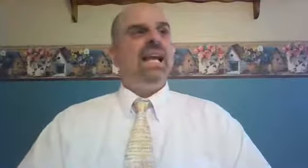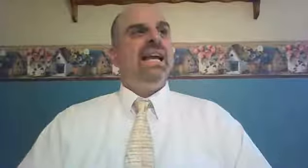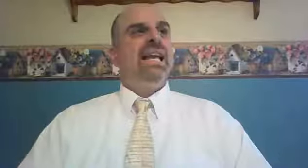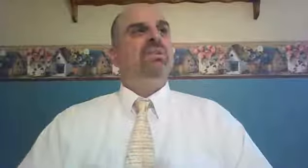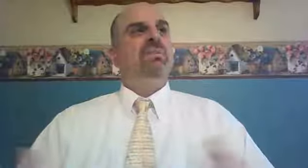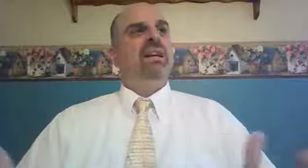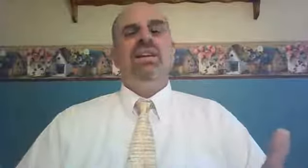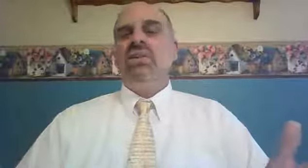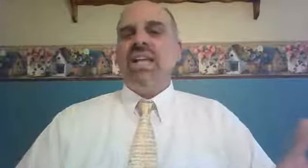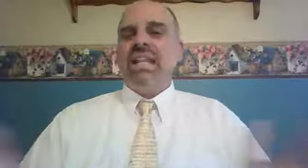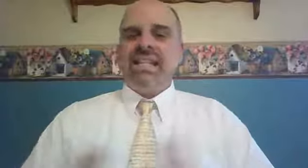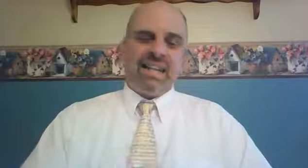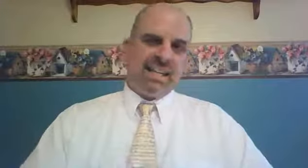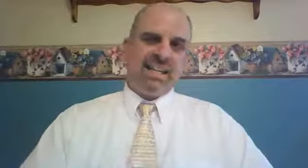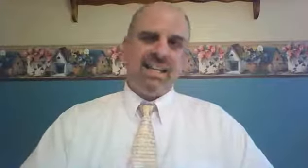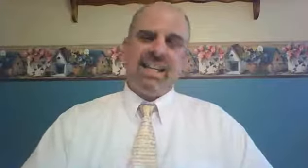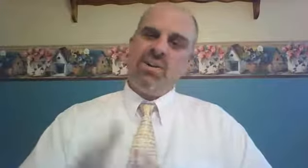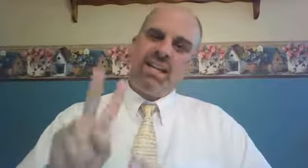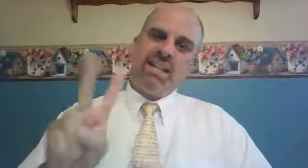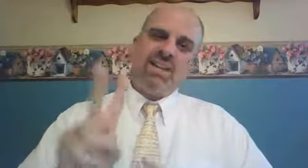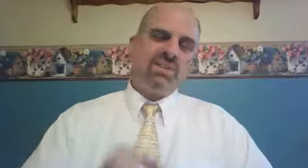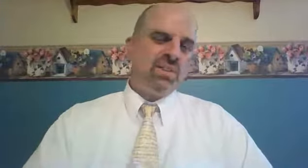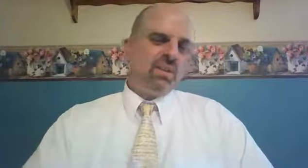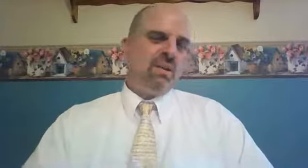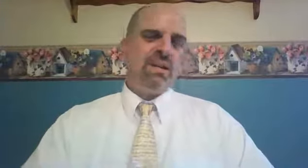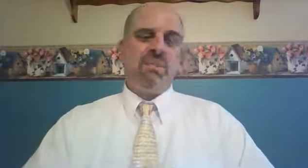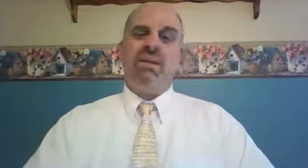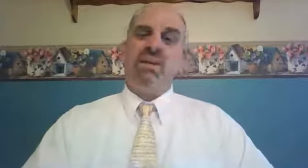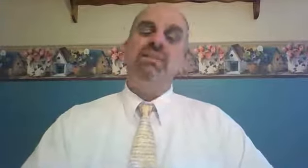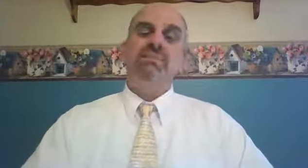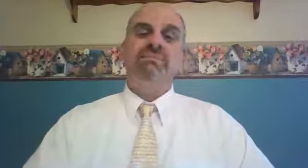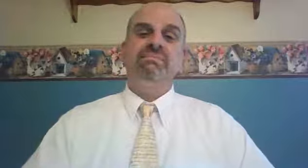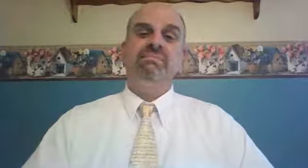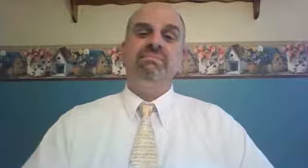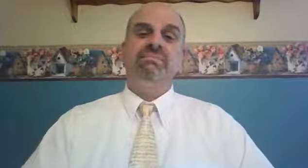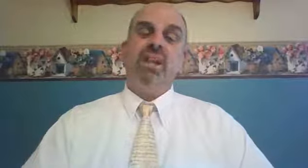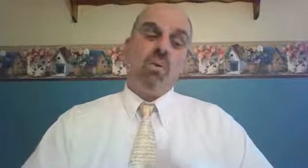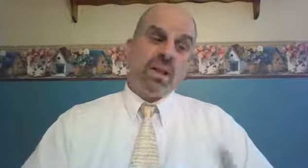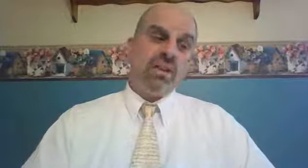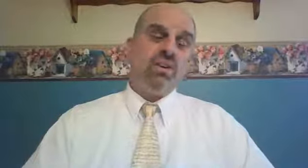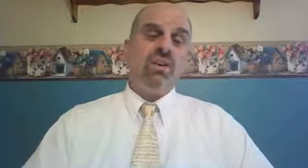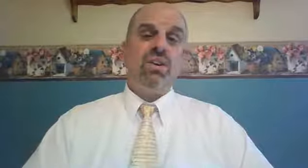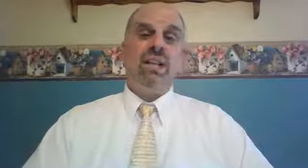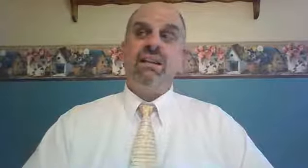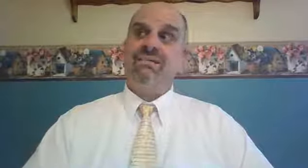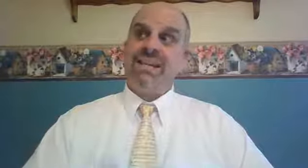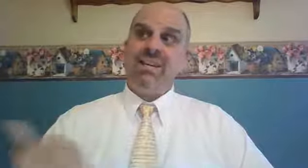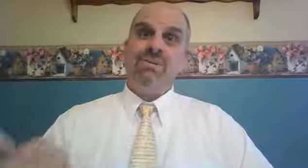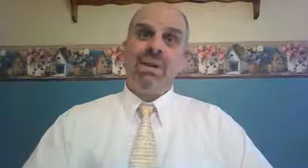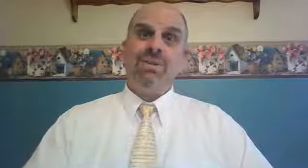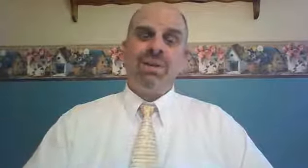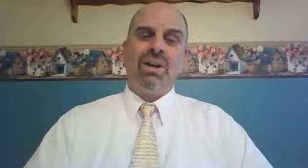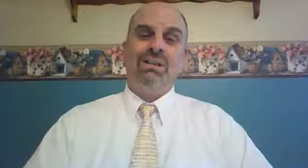It's been said that it only takes two to make a marriage, a willing girl and an eager mother-in-law.